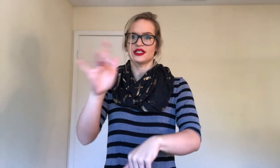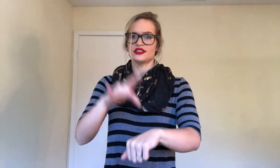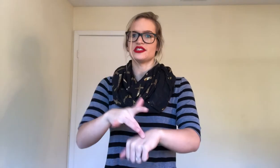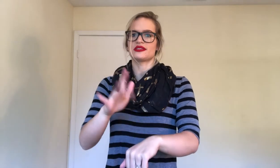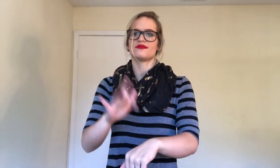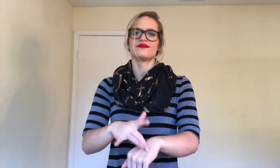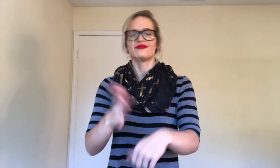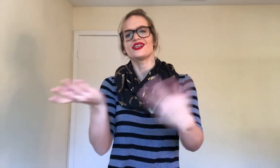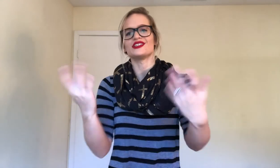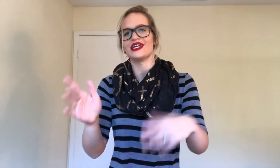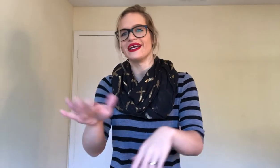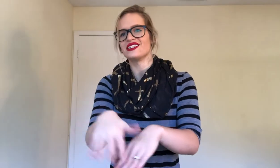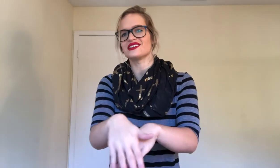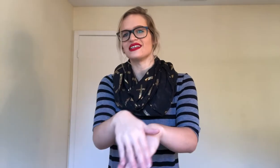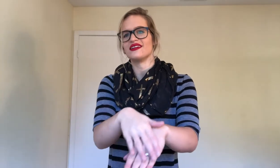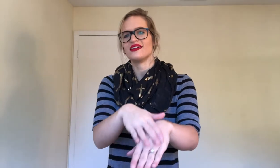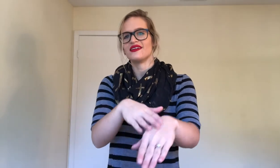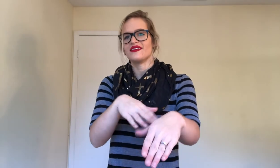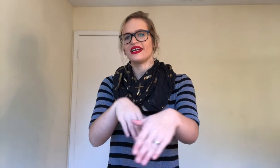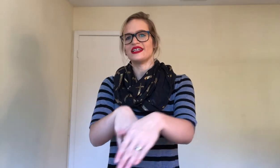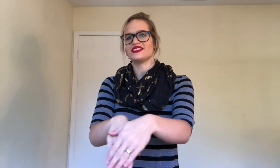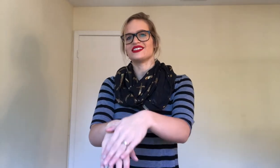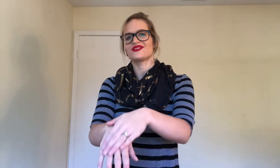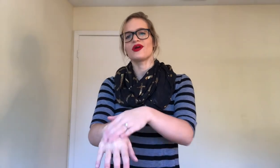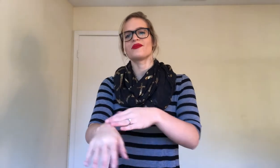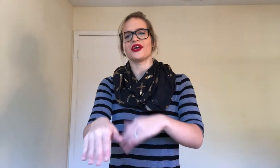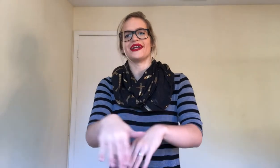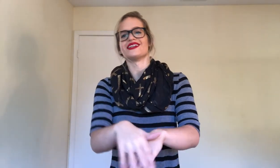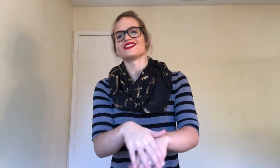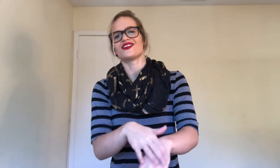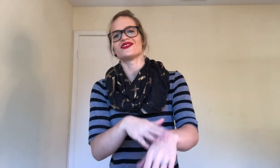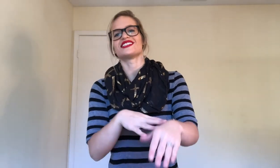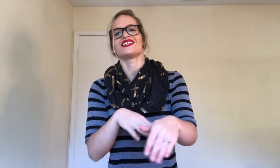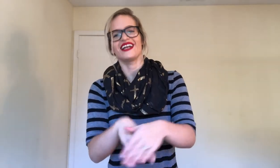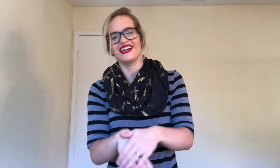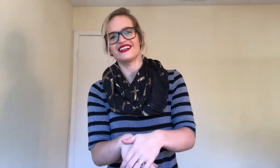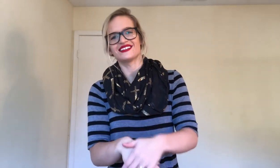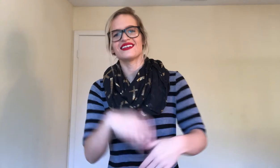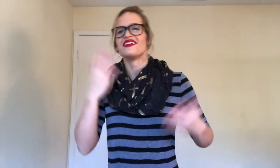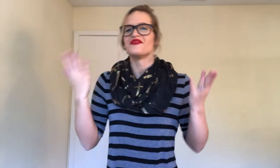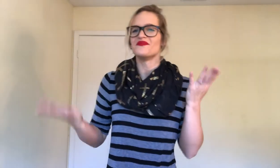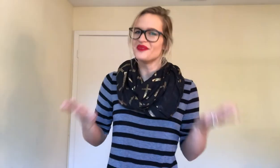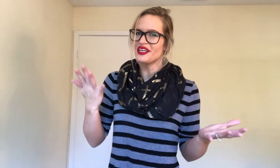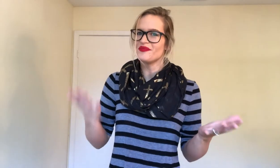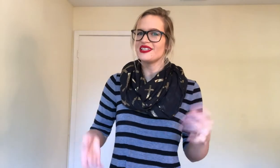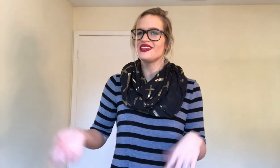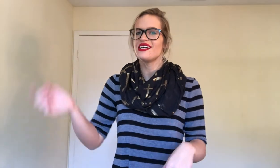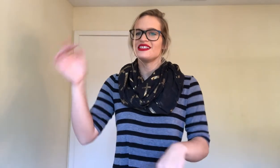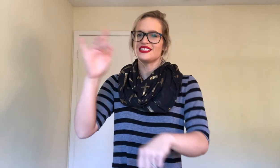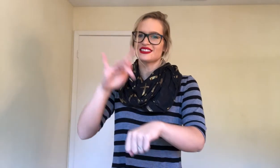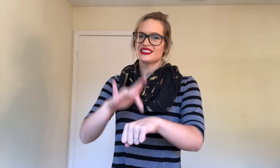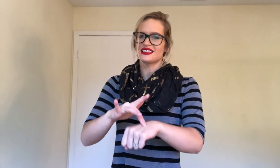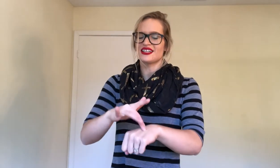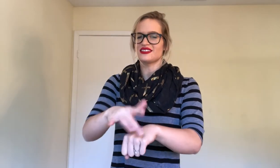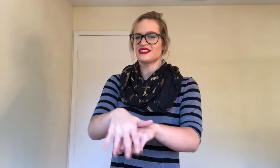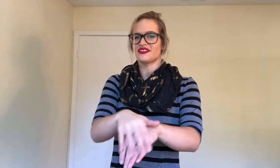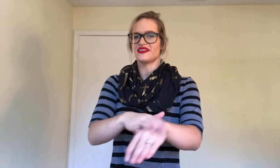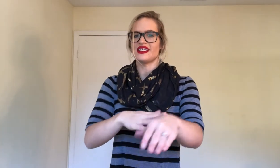touch. just touch your hands. hands. just rub your hands. Showing it's your hands. Maybe. Just the touch of the